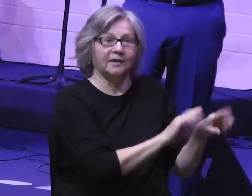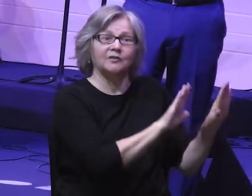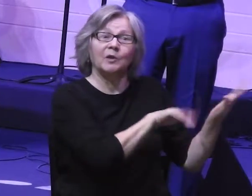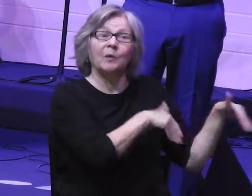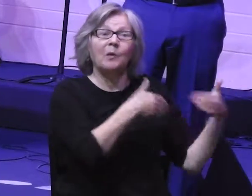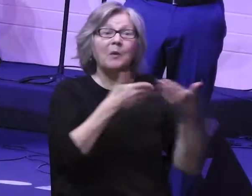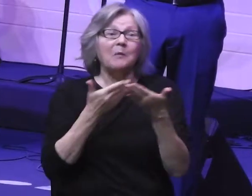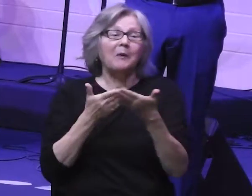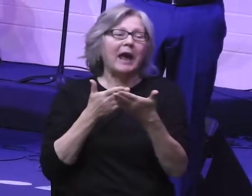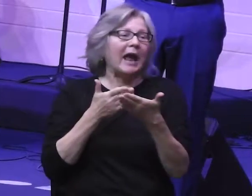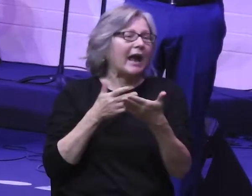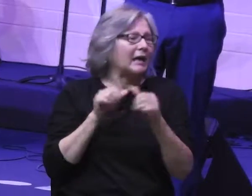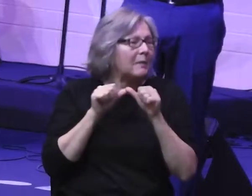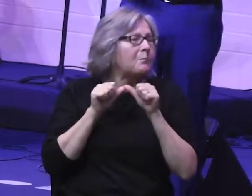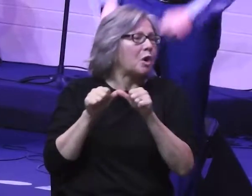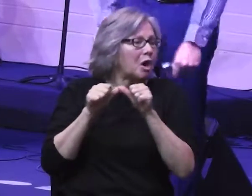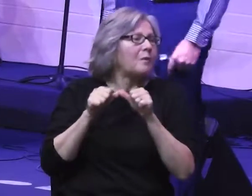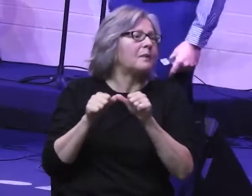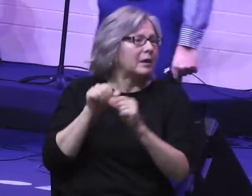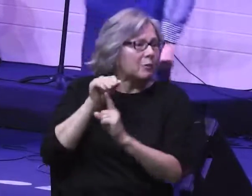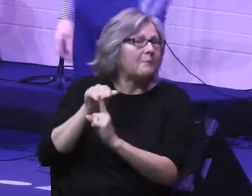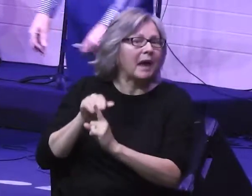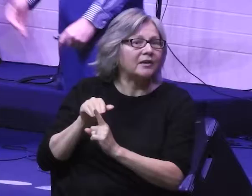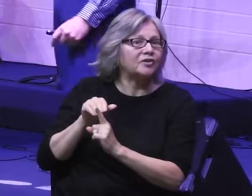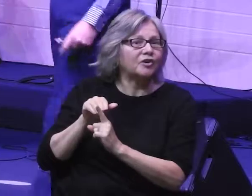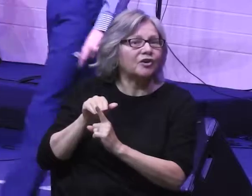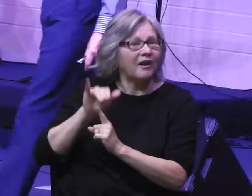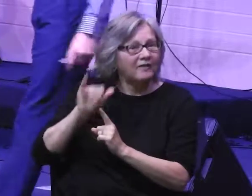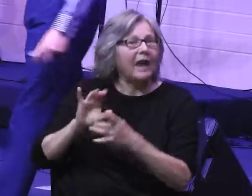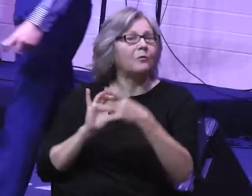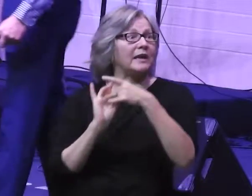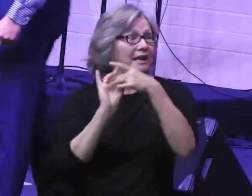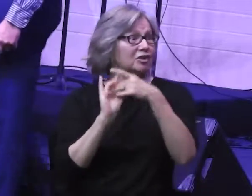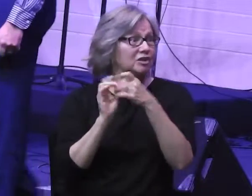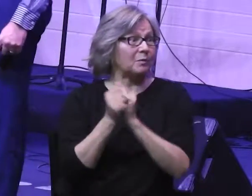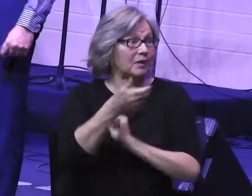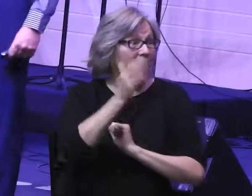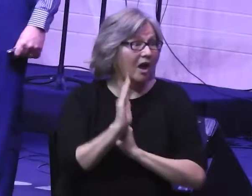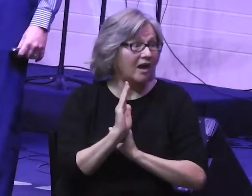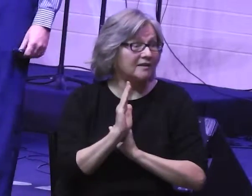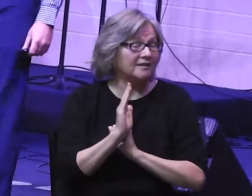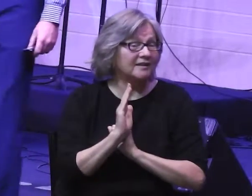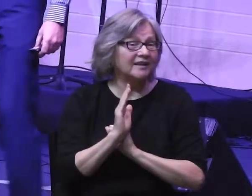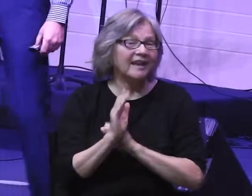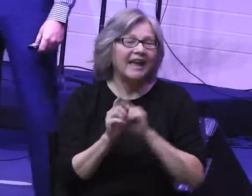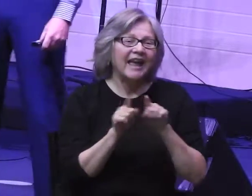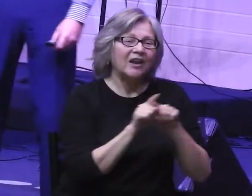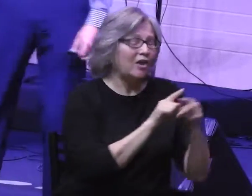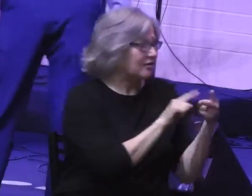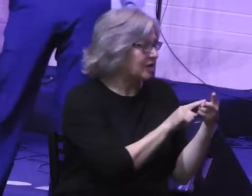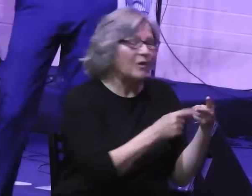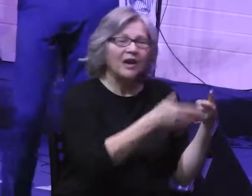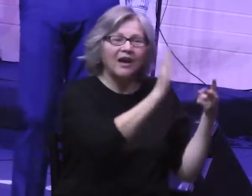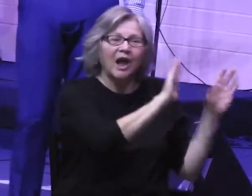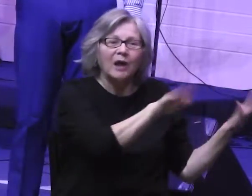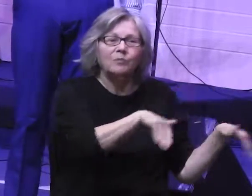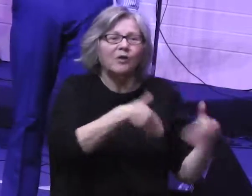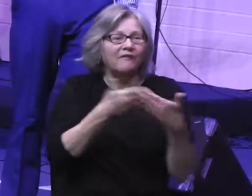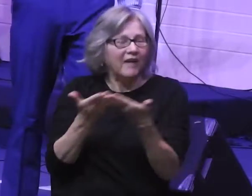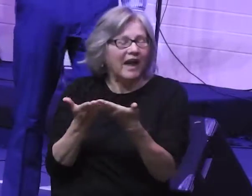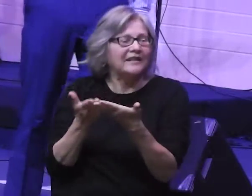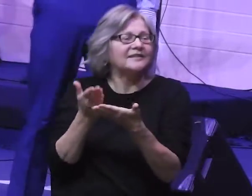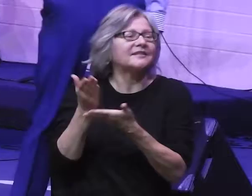reminder of their relationship with God. That's one of the things that's happening. But the other one is this is where God starts to give His